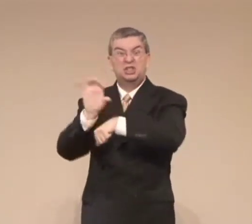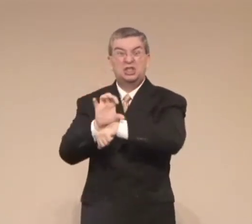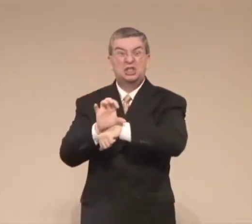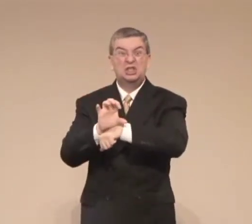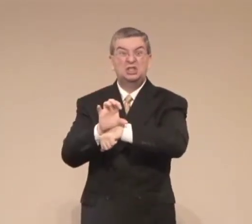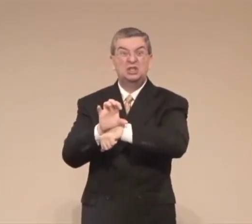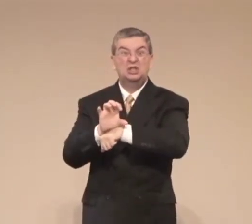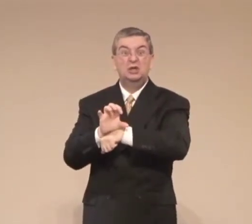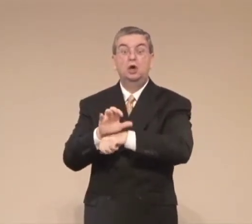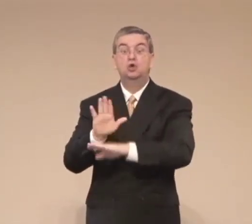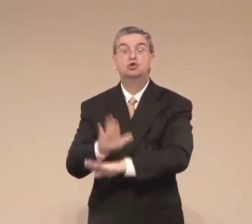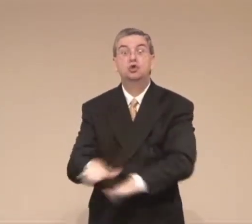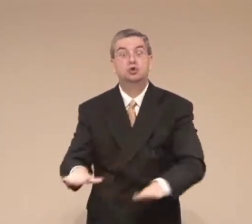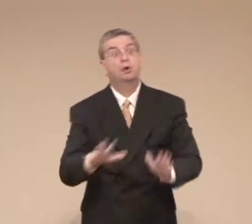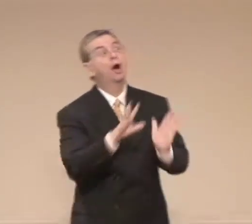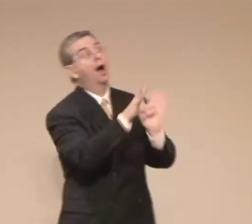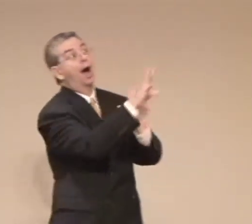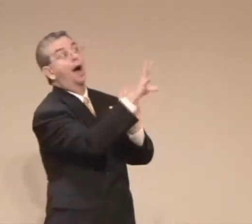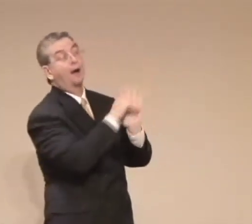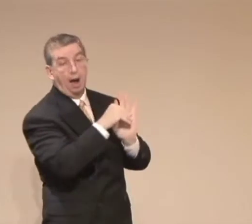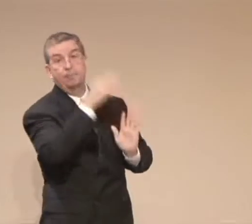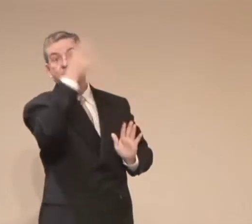and you're not interested in church,